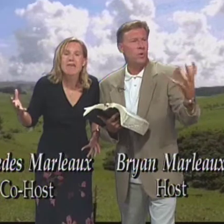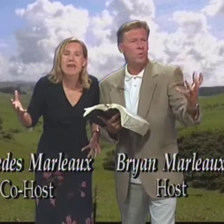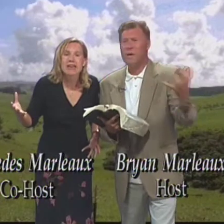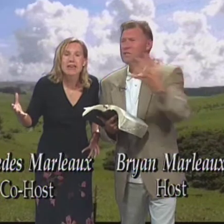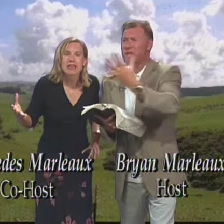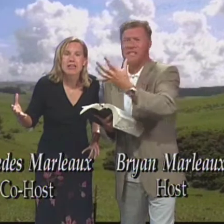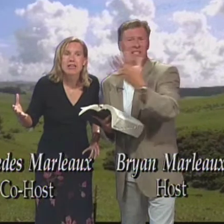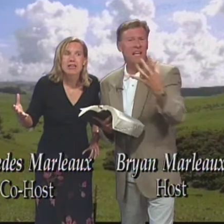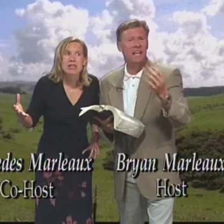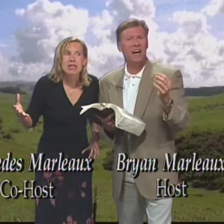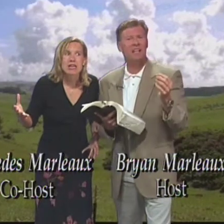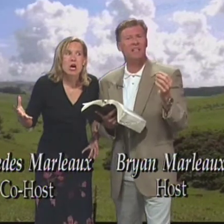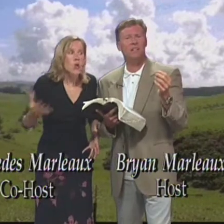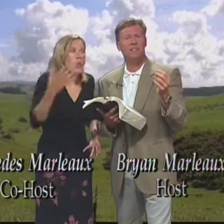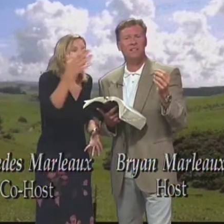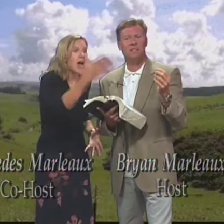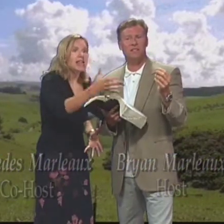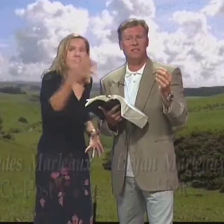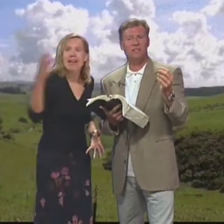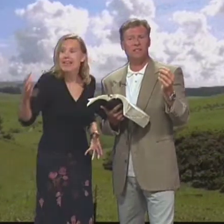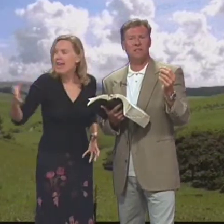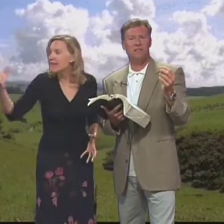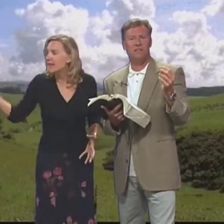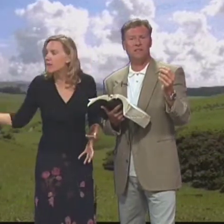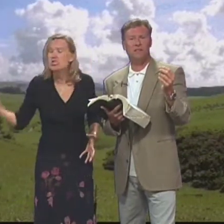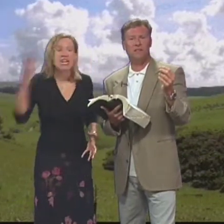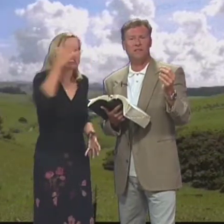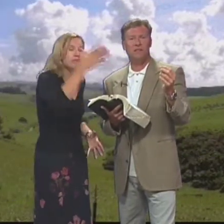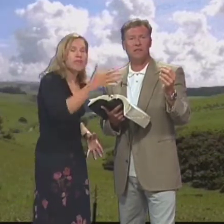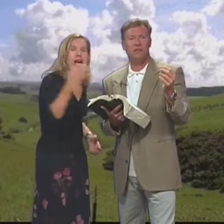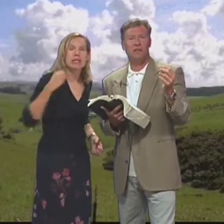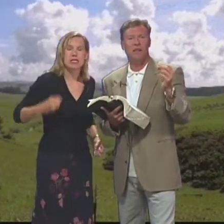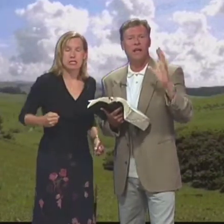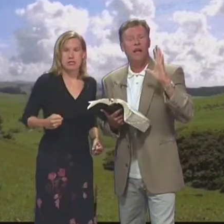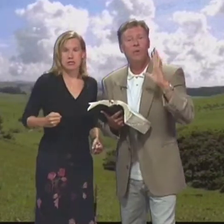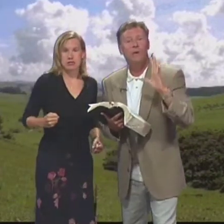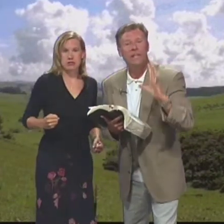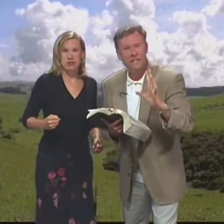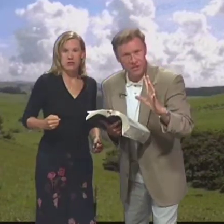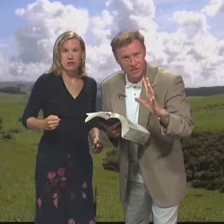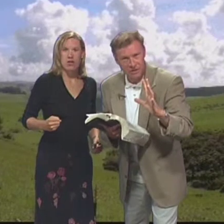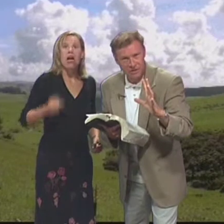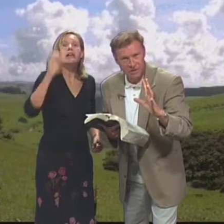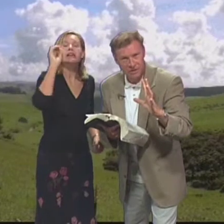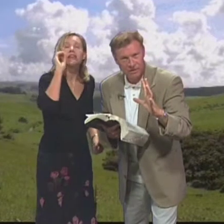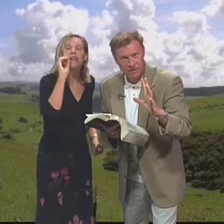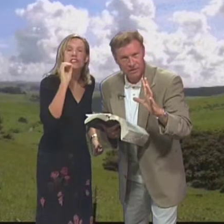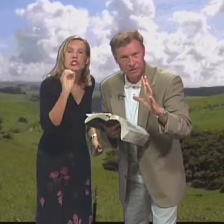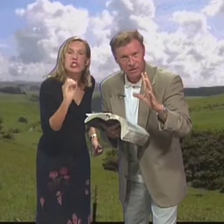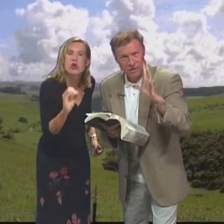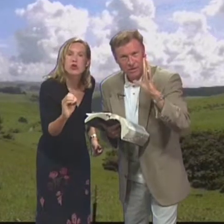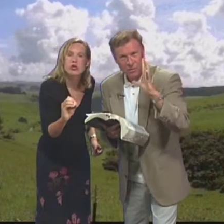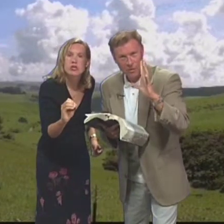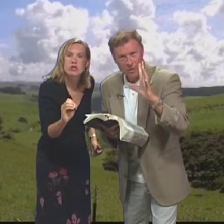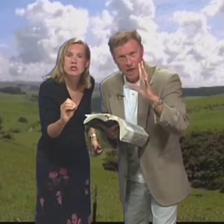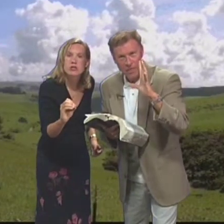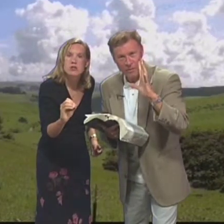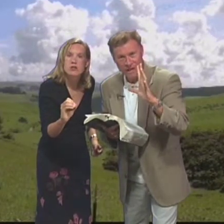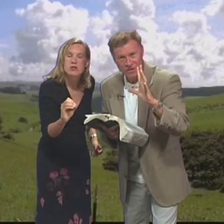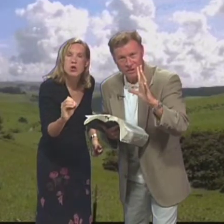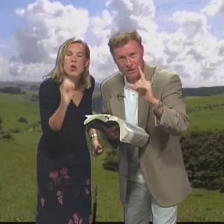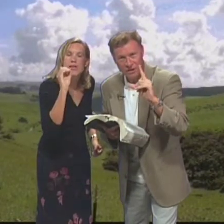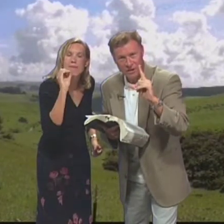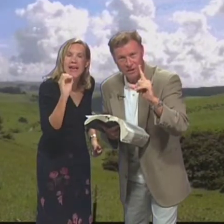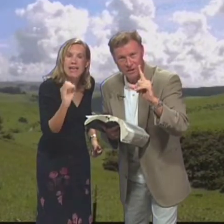que uno sabe Which things to take on Cuál tarea Debemos aceptar Relationship Relación With